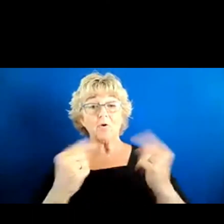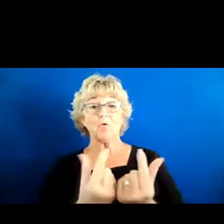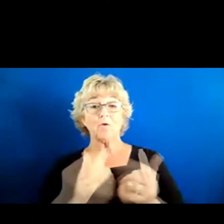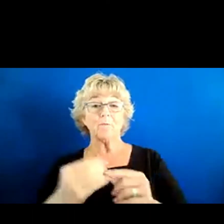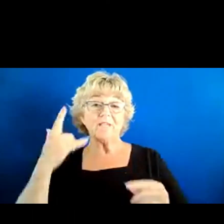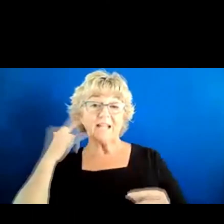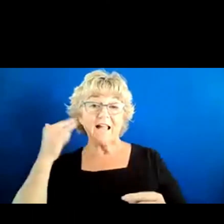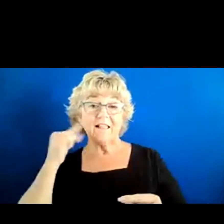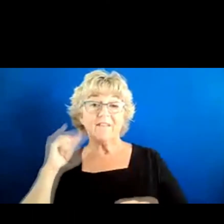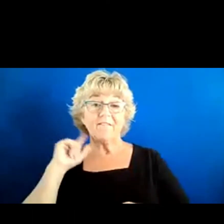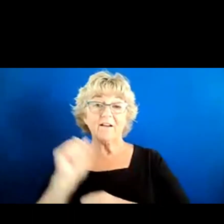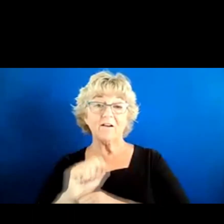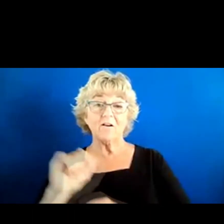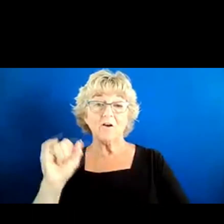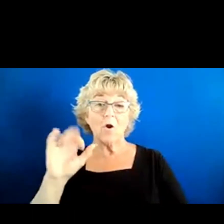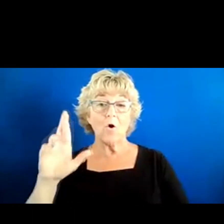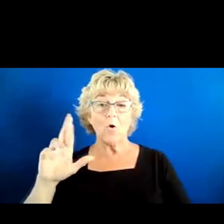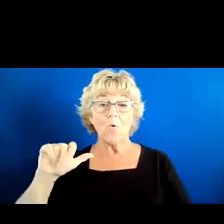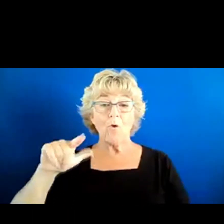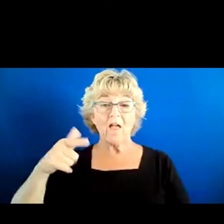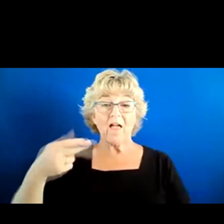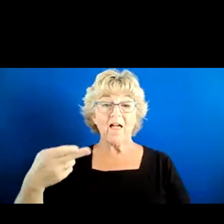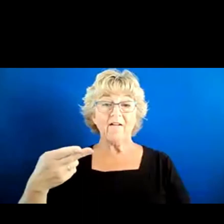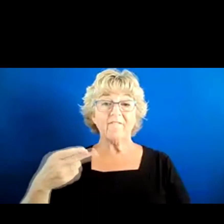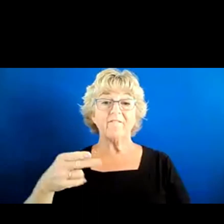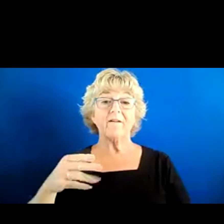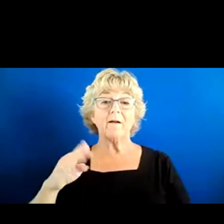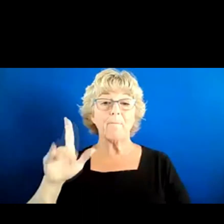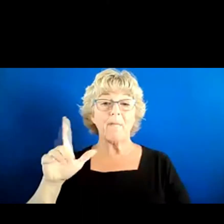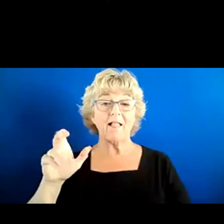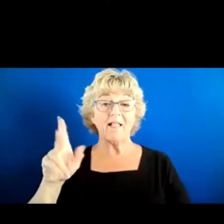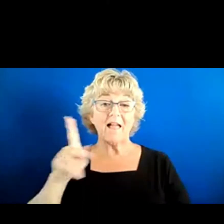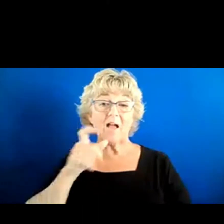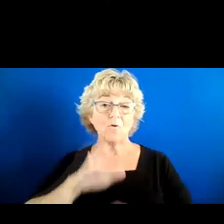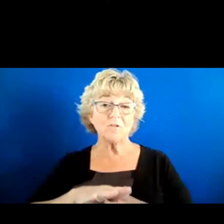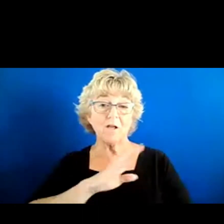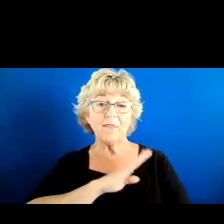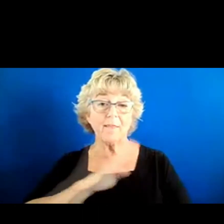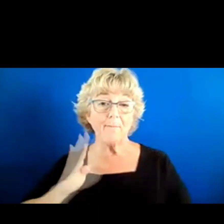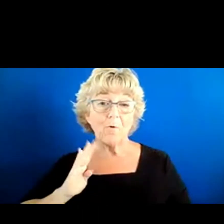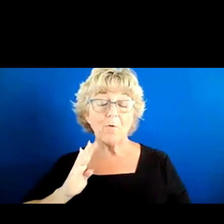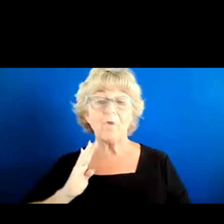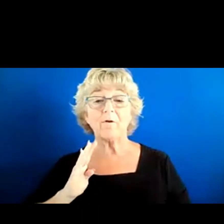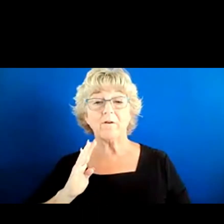long time. Ralph Black, who's on my board, you know, has been very engaged in this.